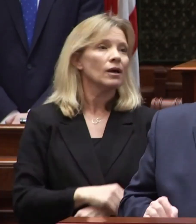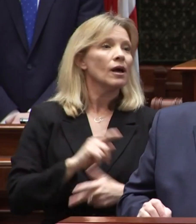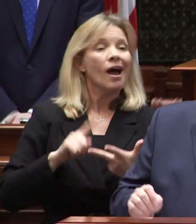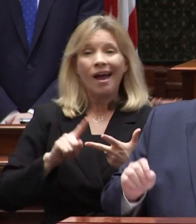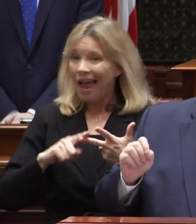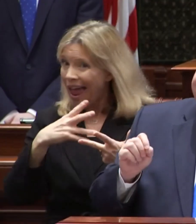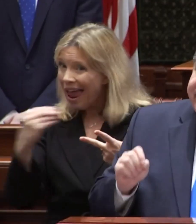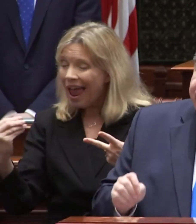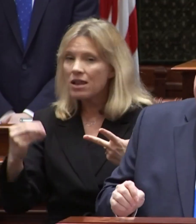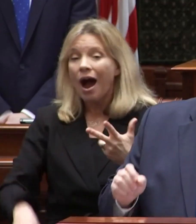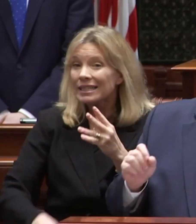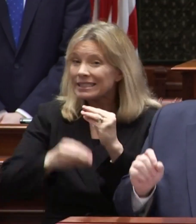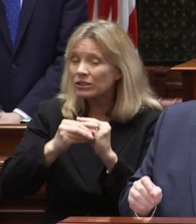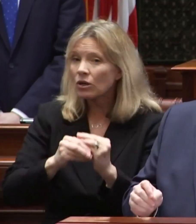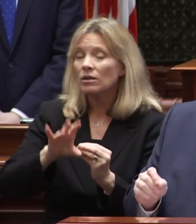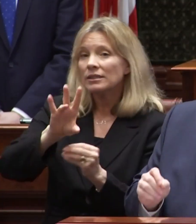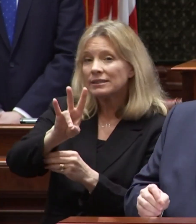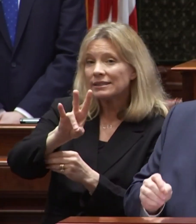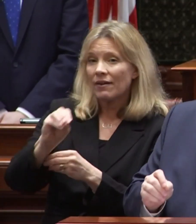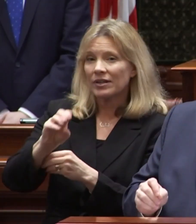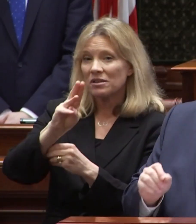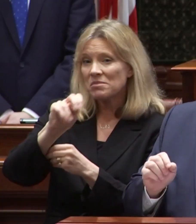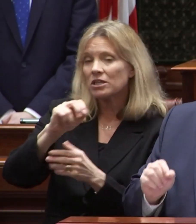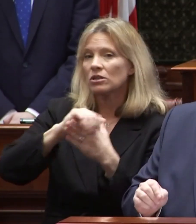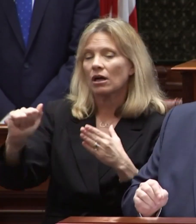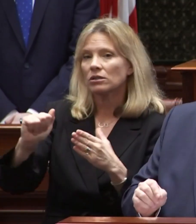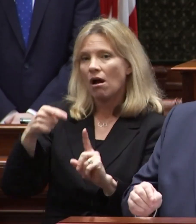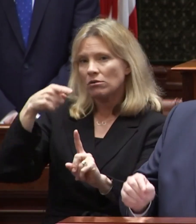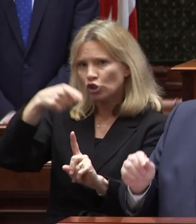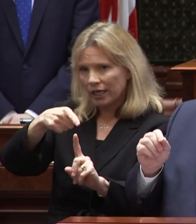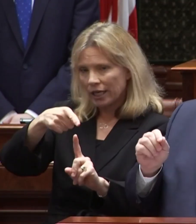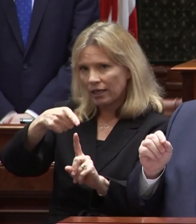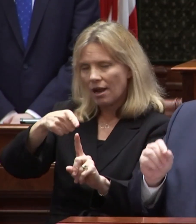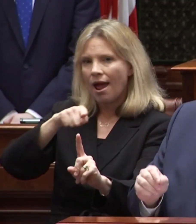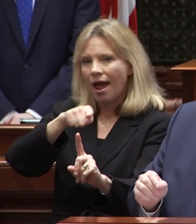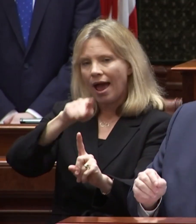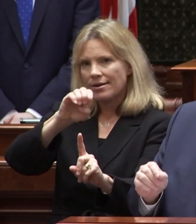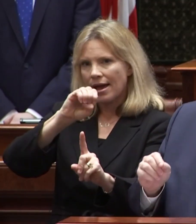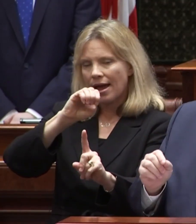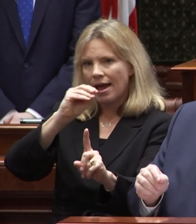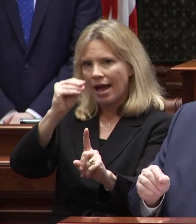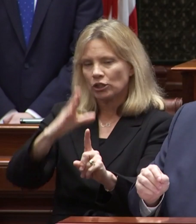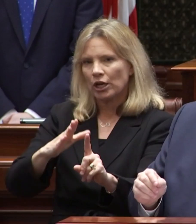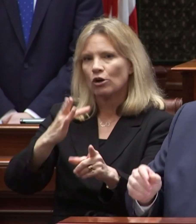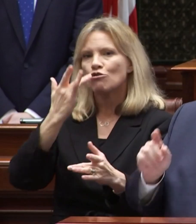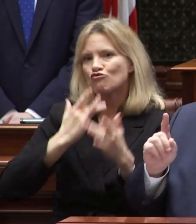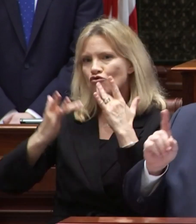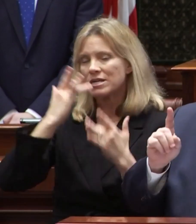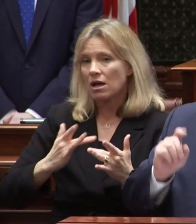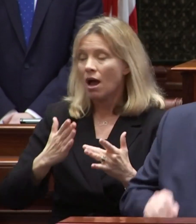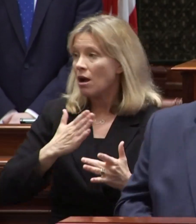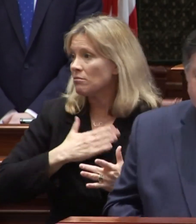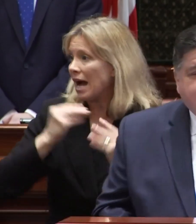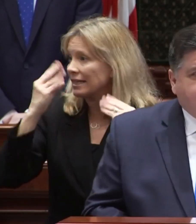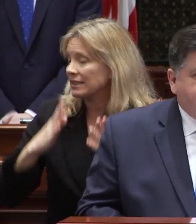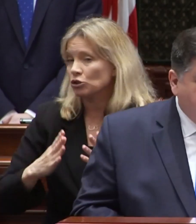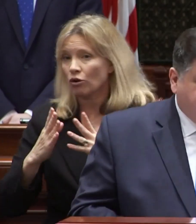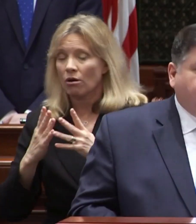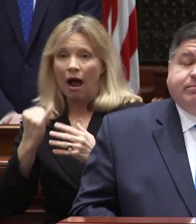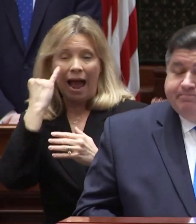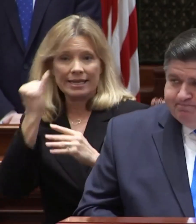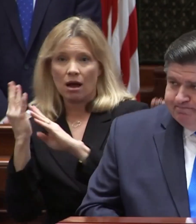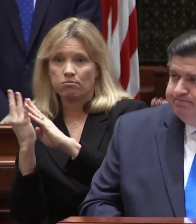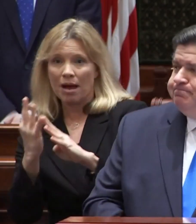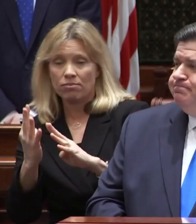and an additional 70 million dollars targeted at educator shortages my teacher pipeline